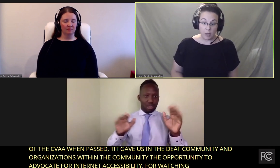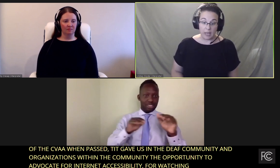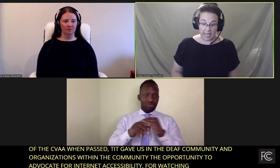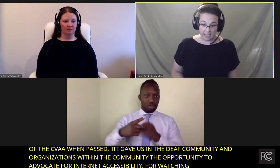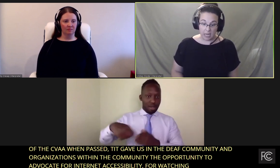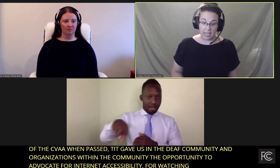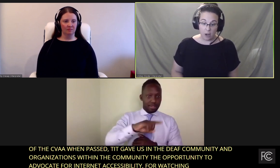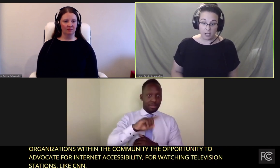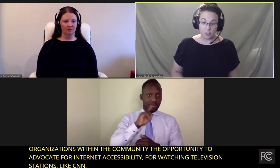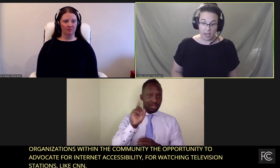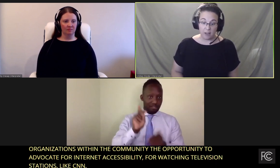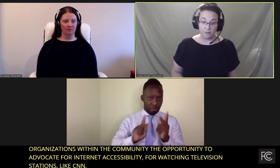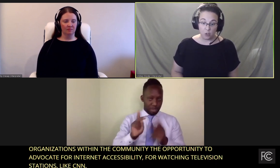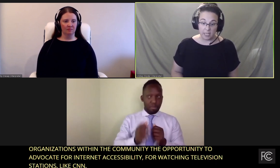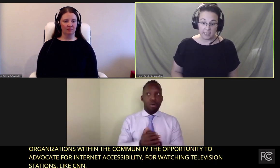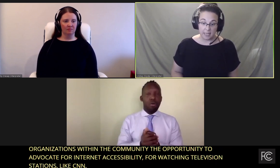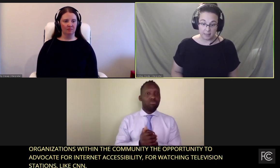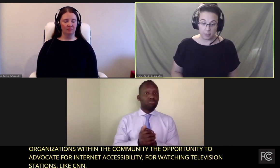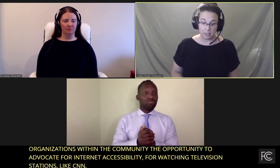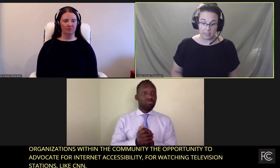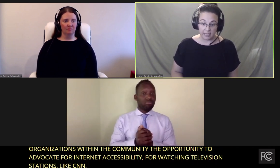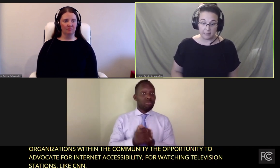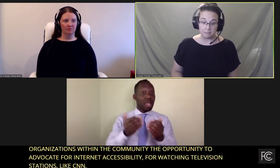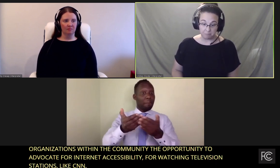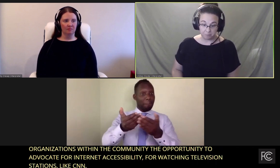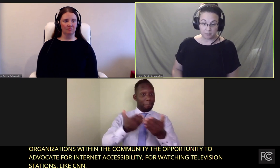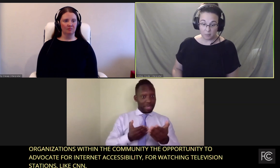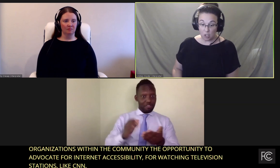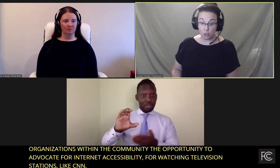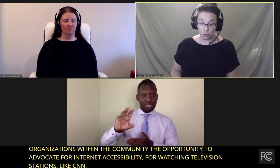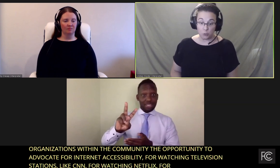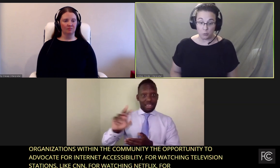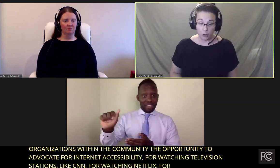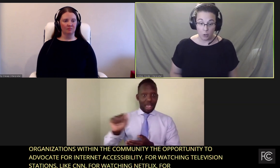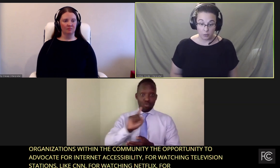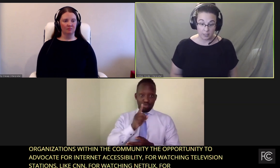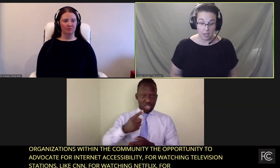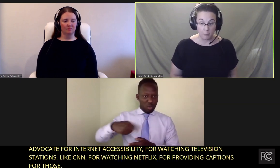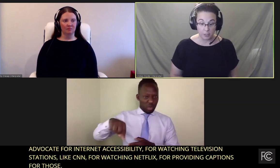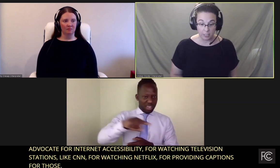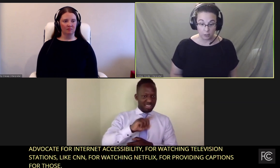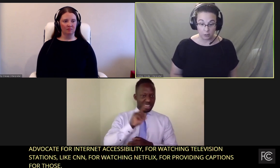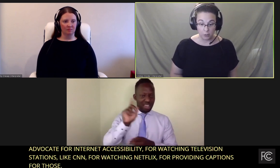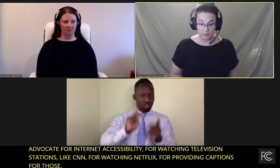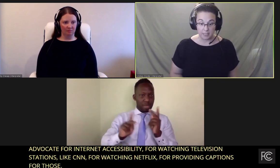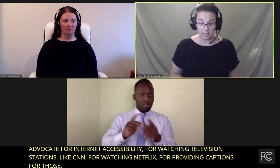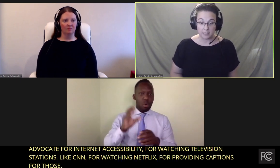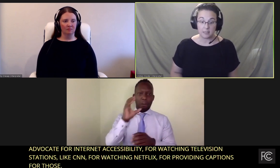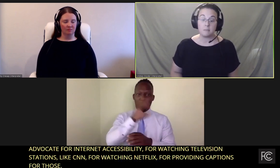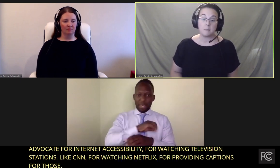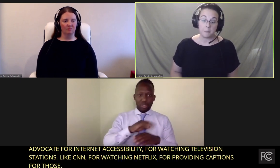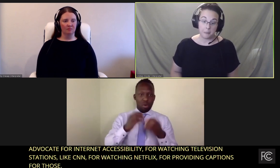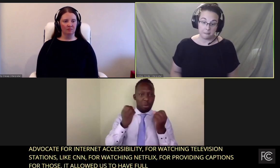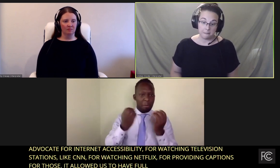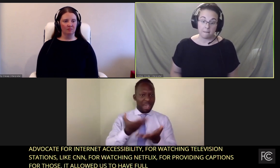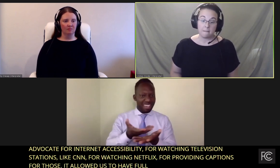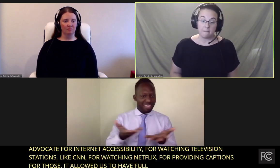it allowed us to have full accessibility to those particular services.